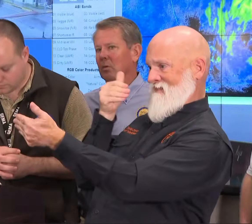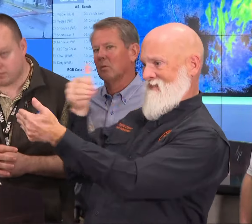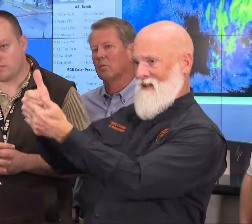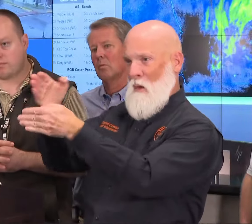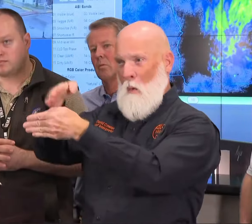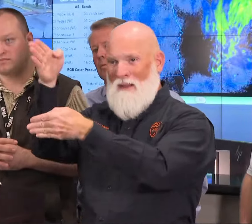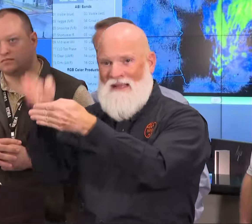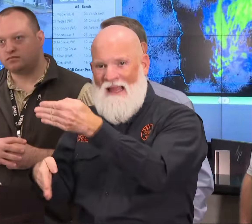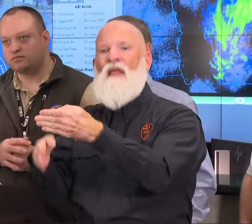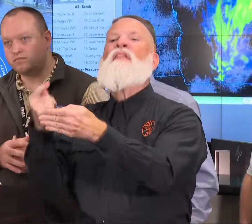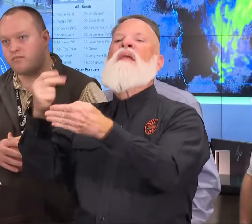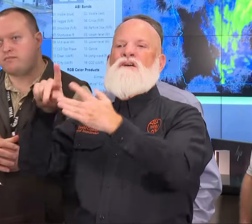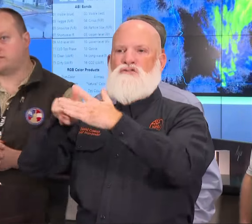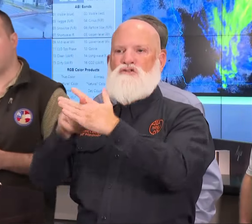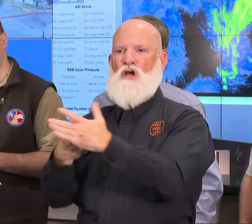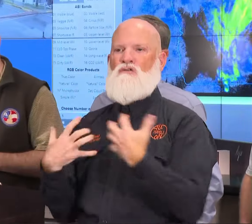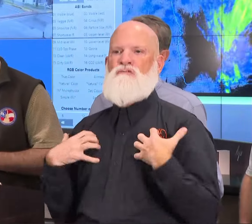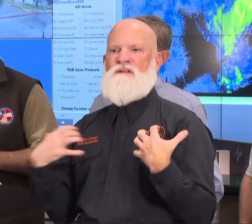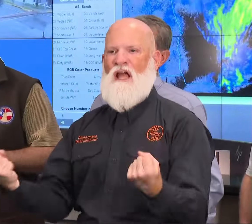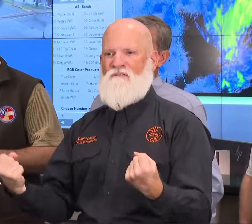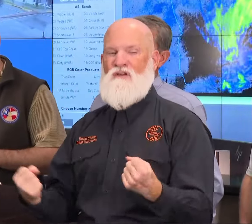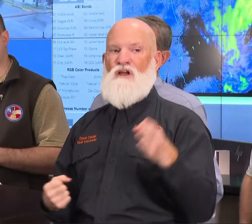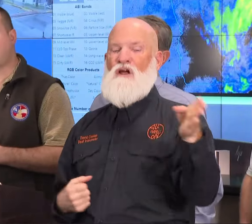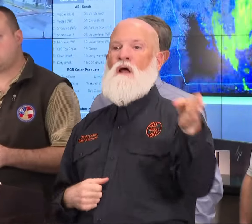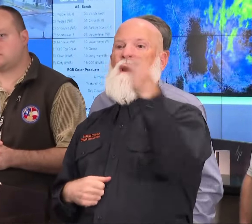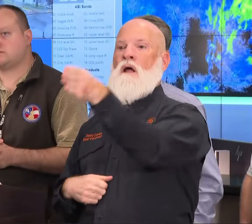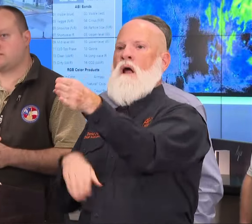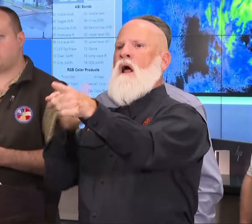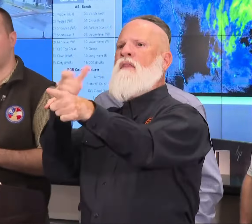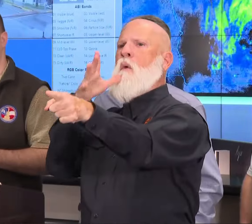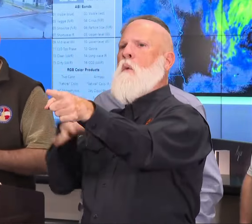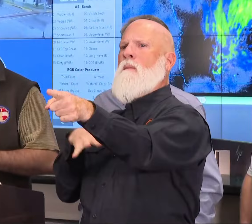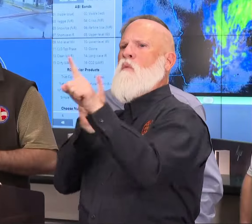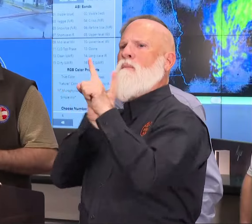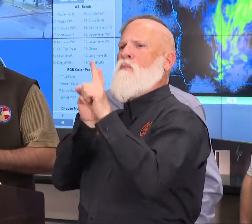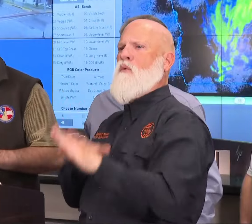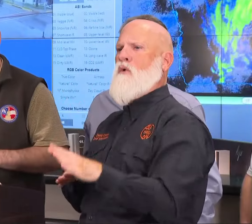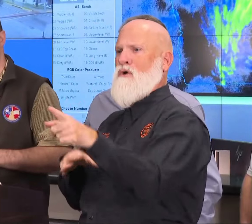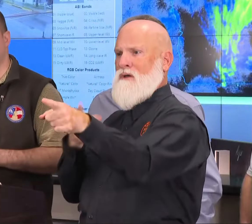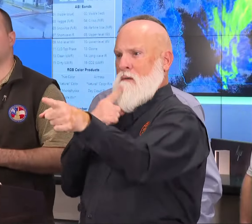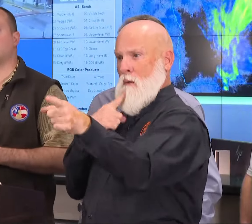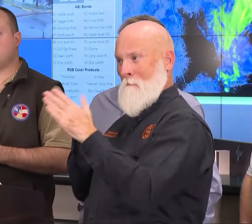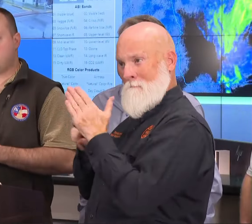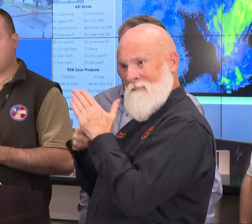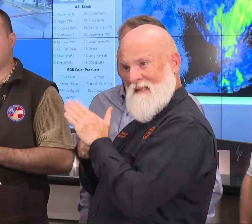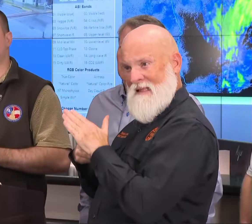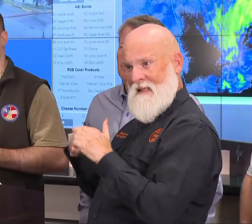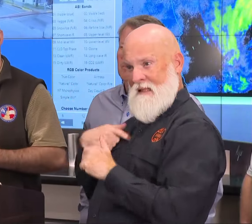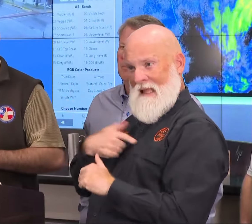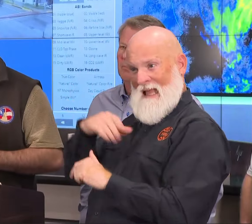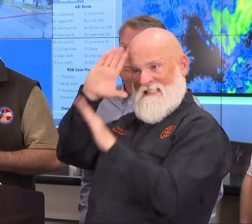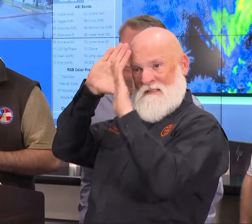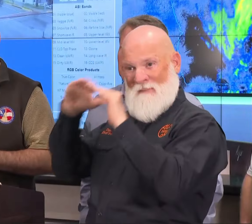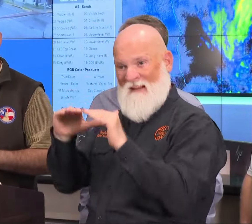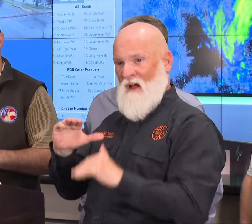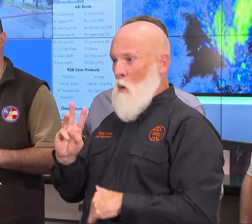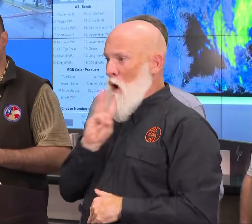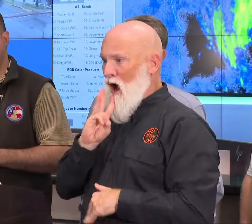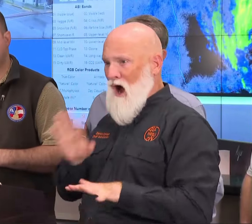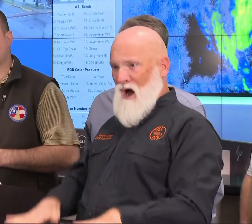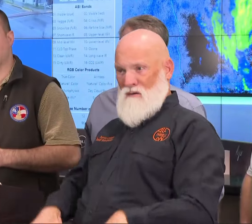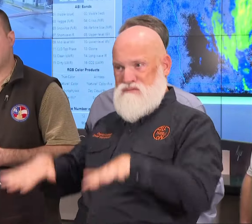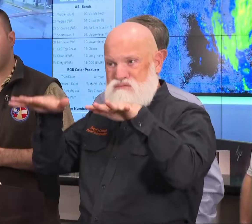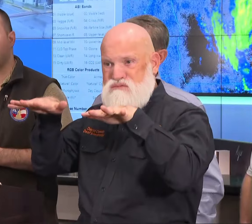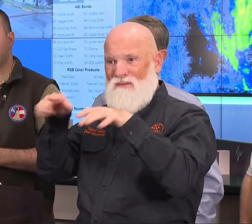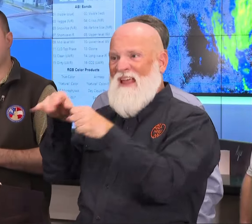Initially, there had been some concern about catastrophic flooding, and particularly in communities that had not seen that level of flooding before. Are you still looking at that